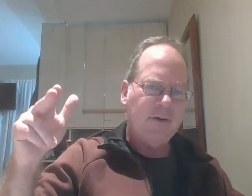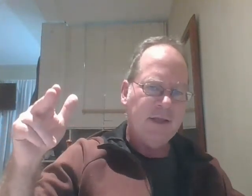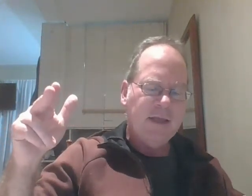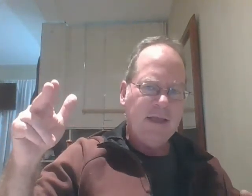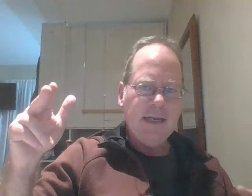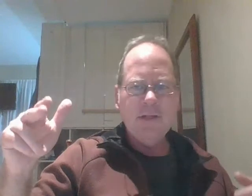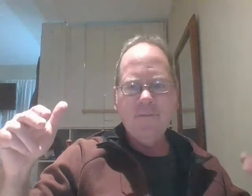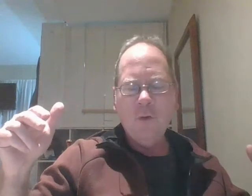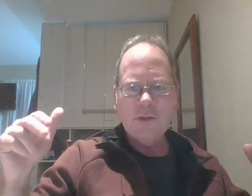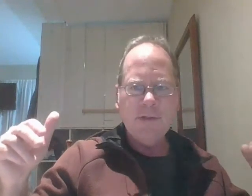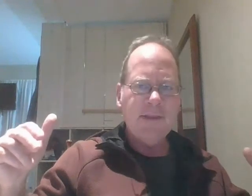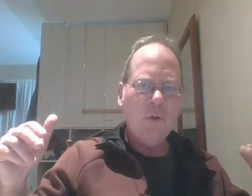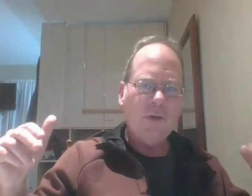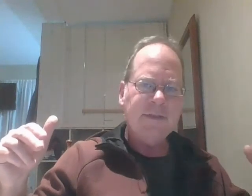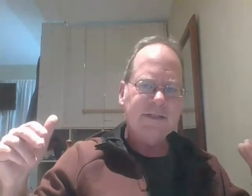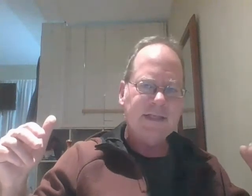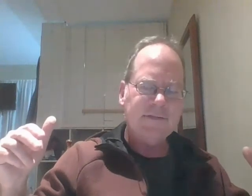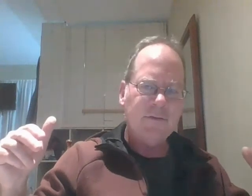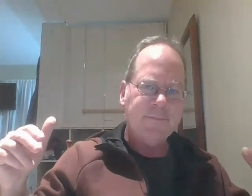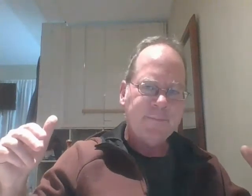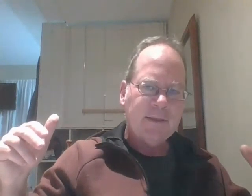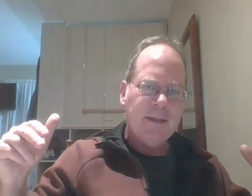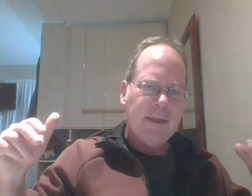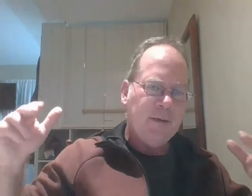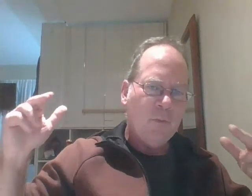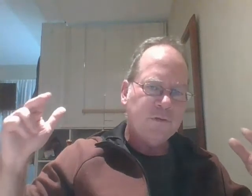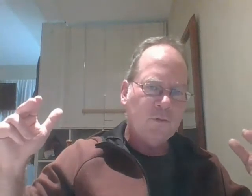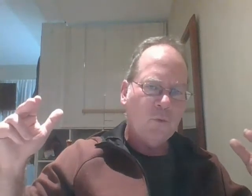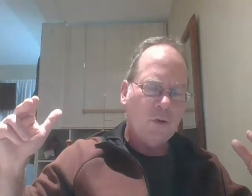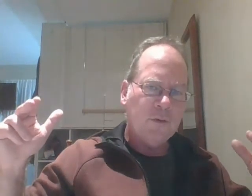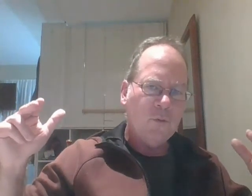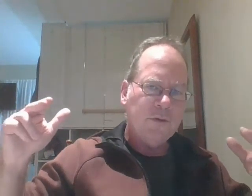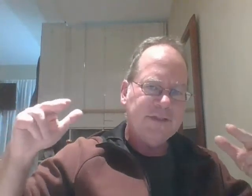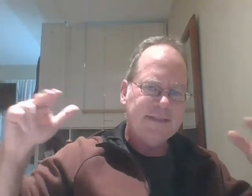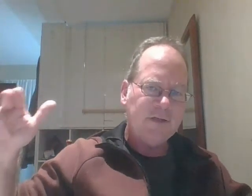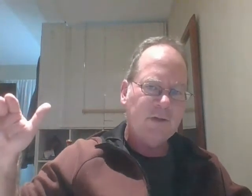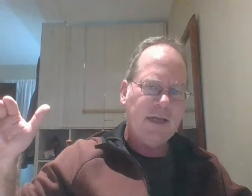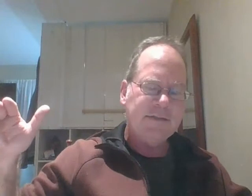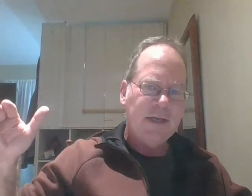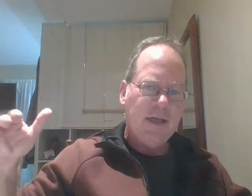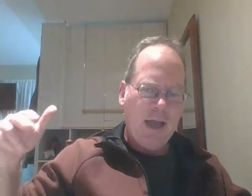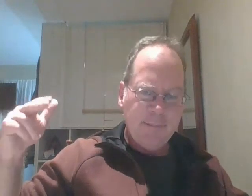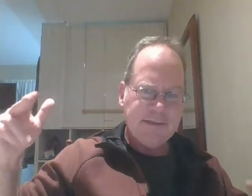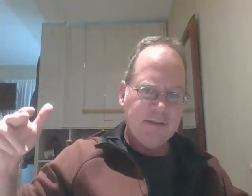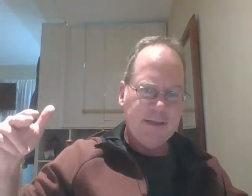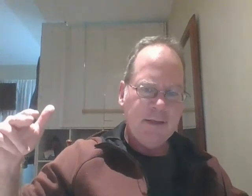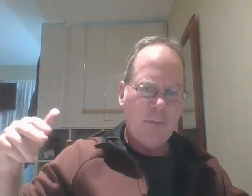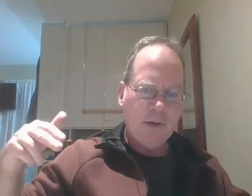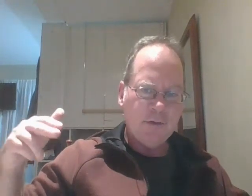and i believe ultimately they won't really be successful and most of the world will decentralize i'm basically a martin gurry